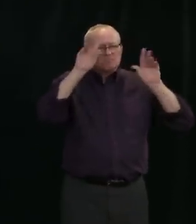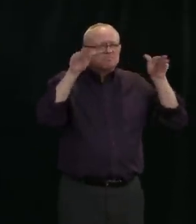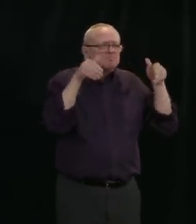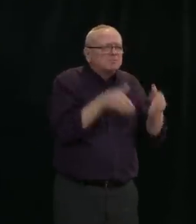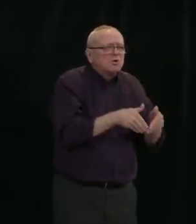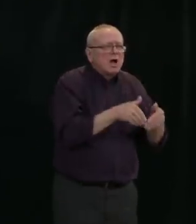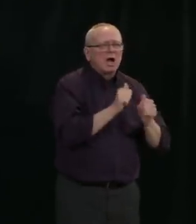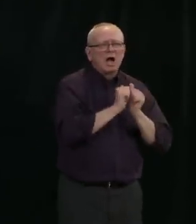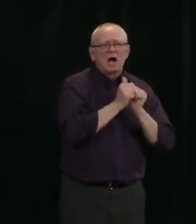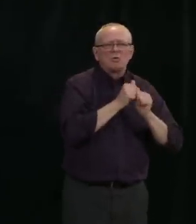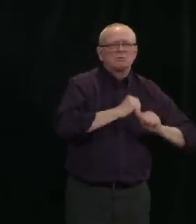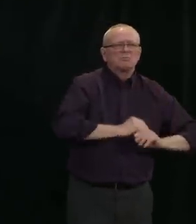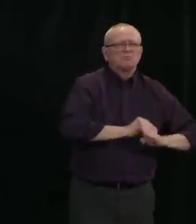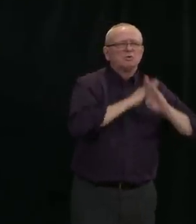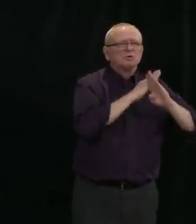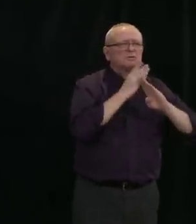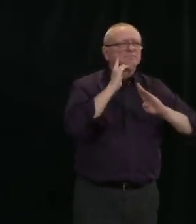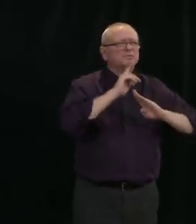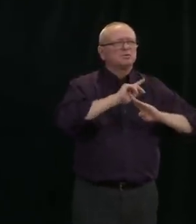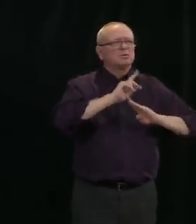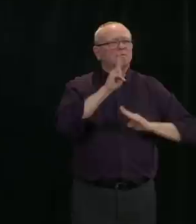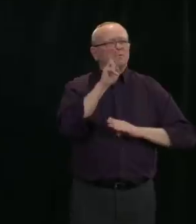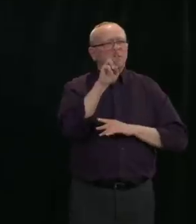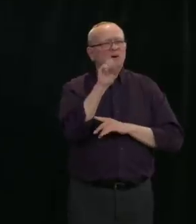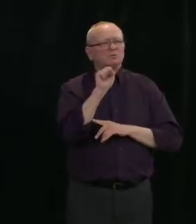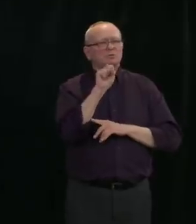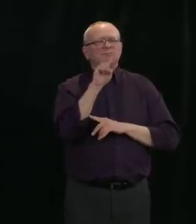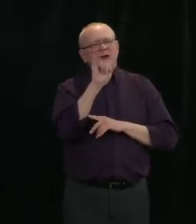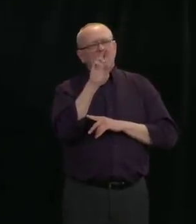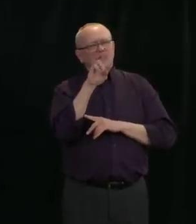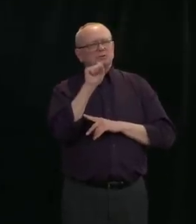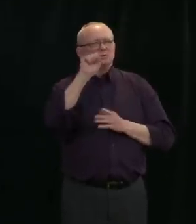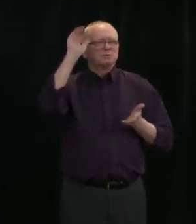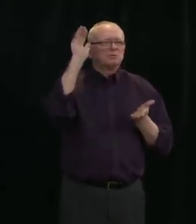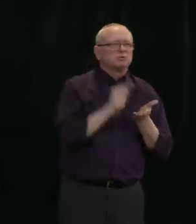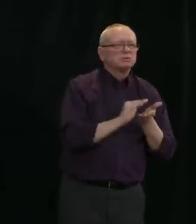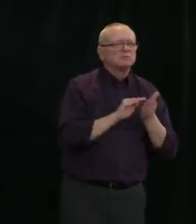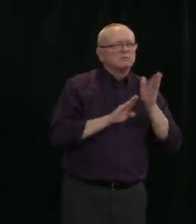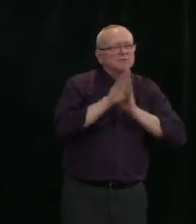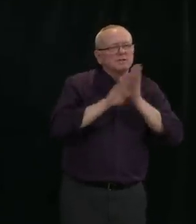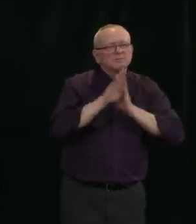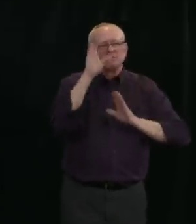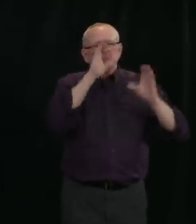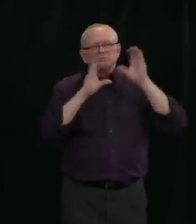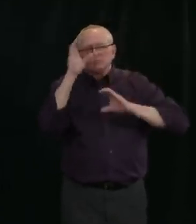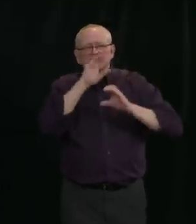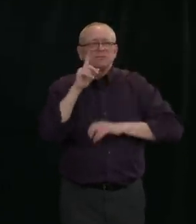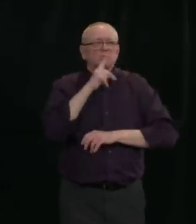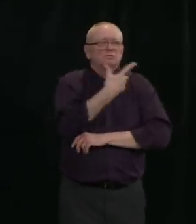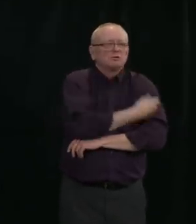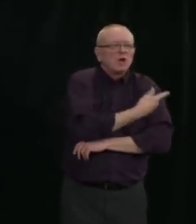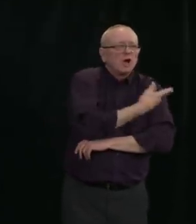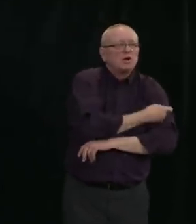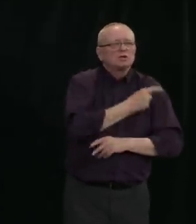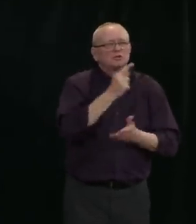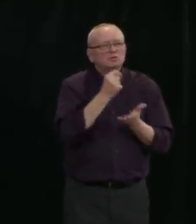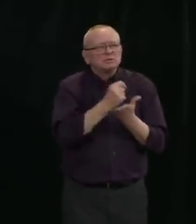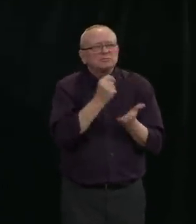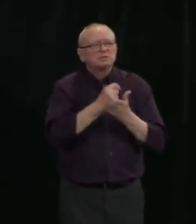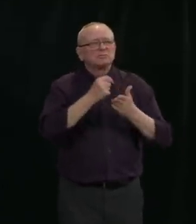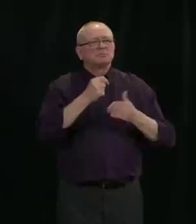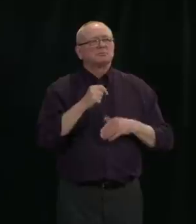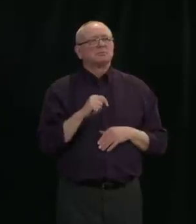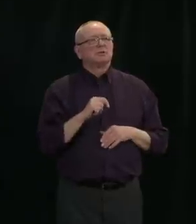the national and international race to develop treatments and vaccines. A good example is University of Alberta biomedical